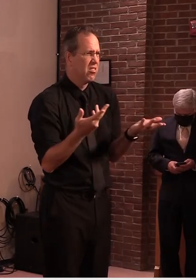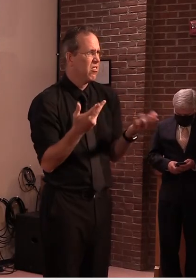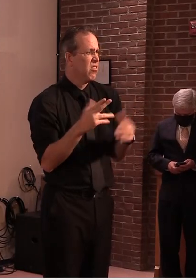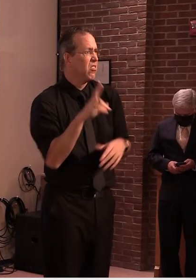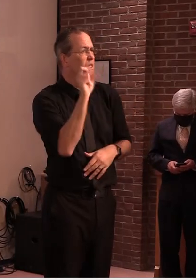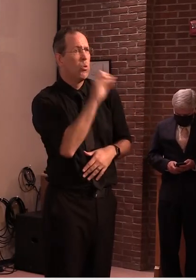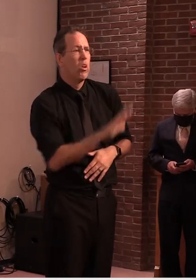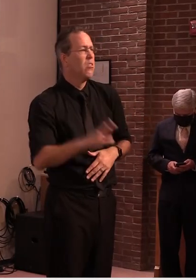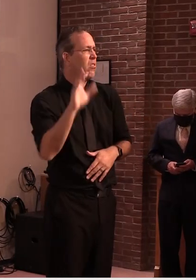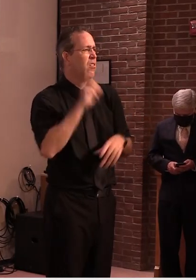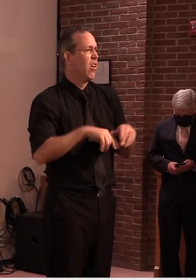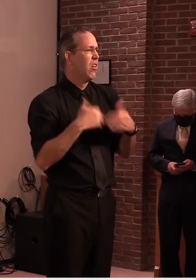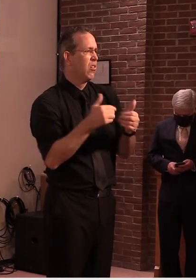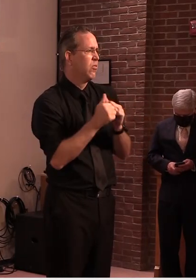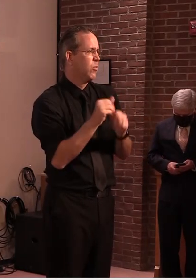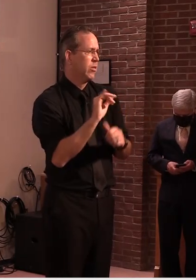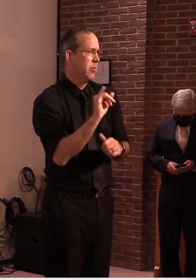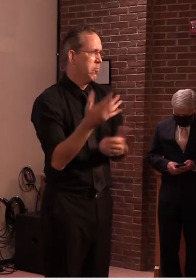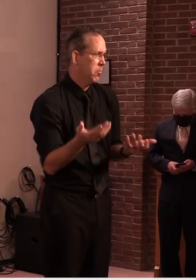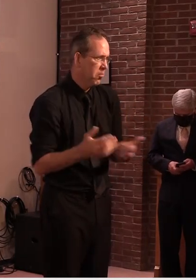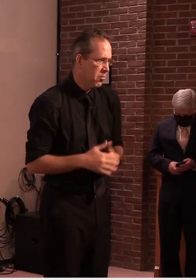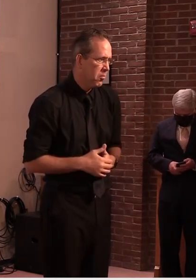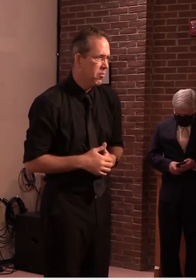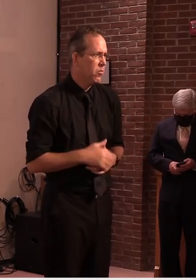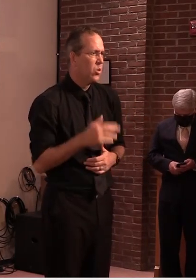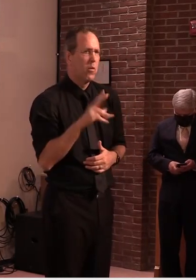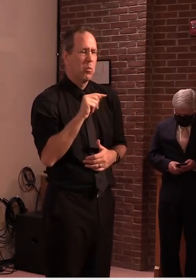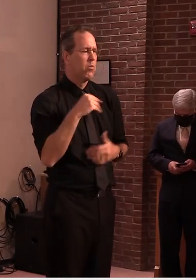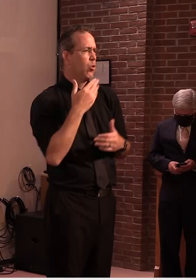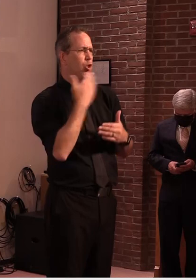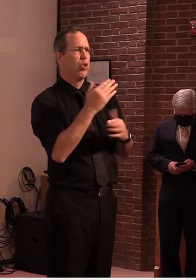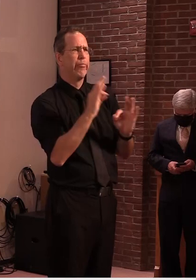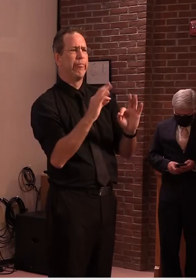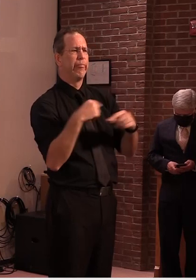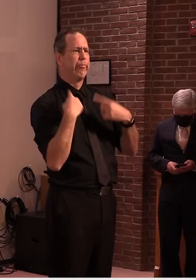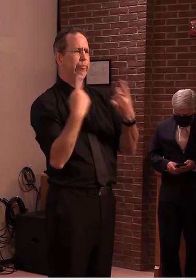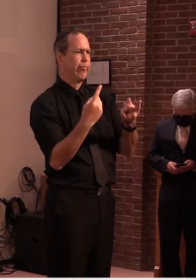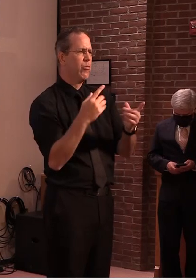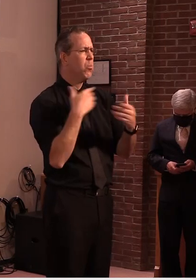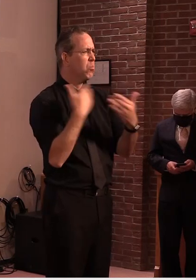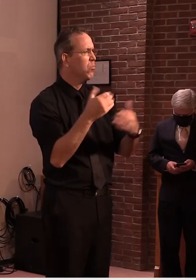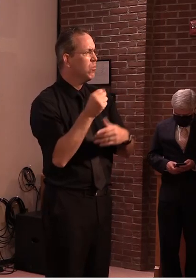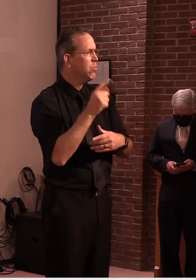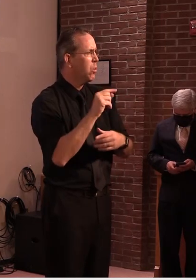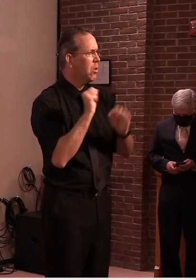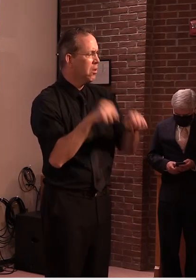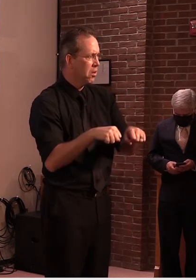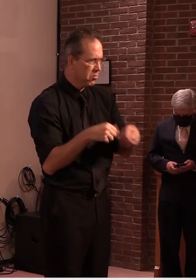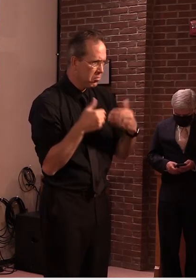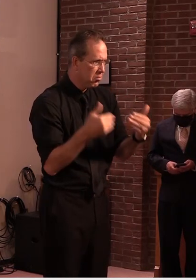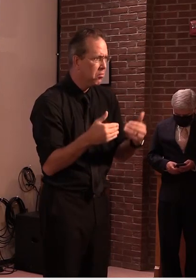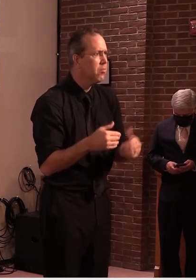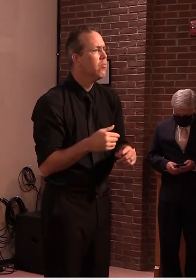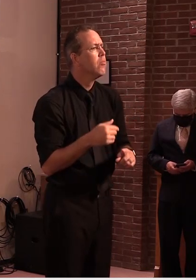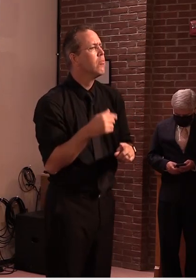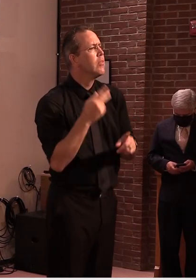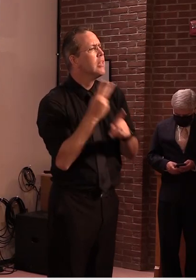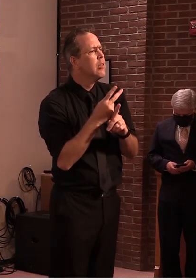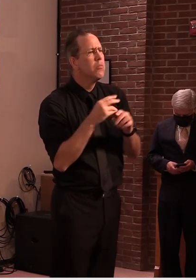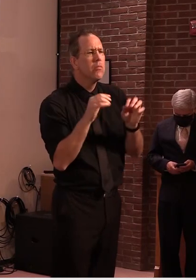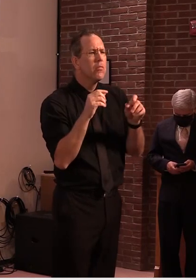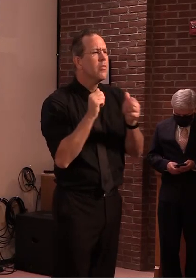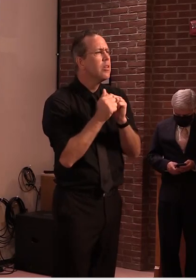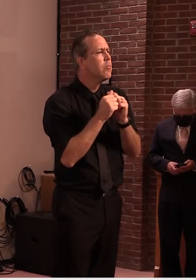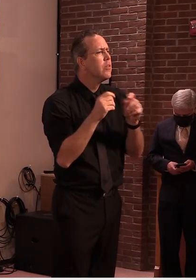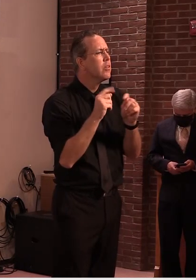because we are in a great position and if we as long as we can keep it confined within our state borders i think we'll be we'll